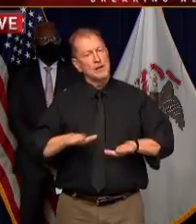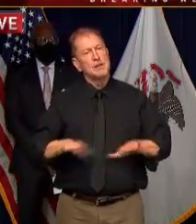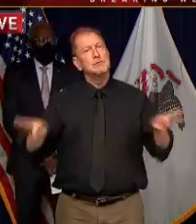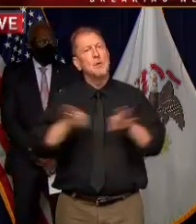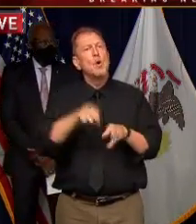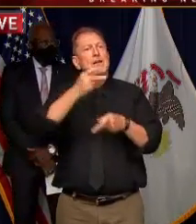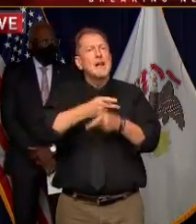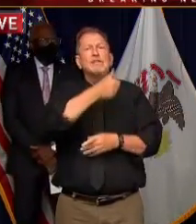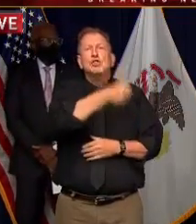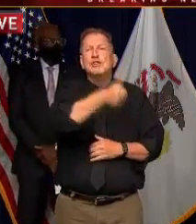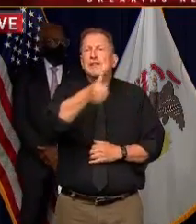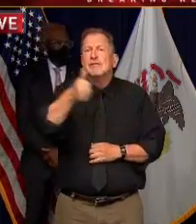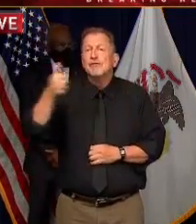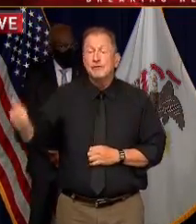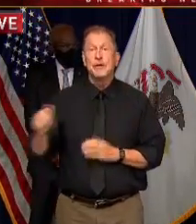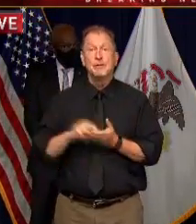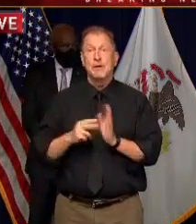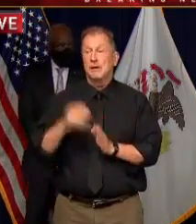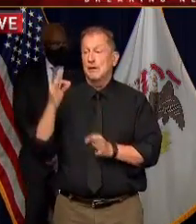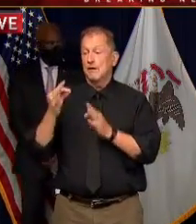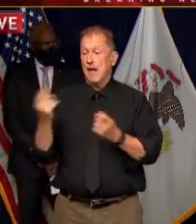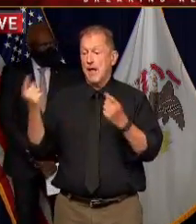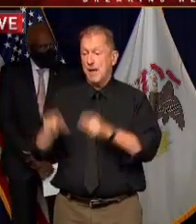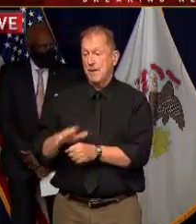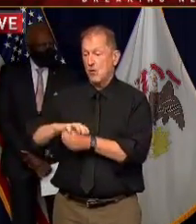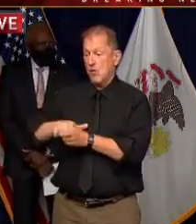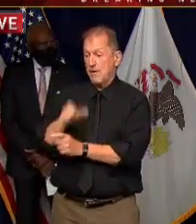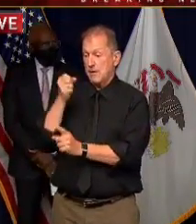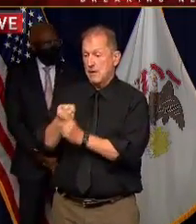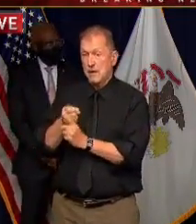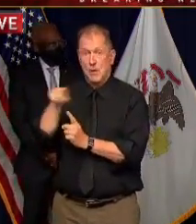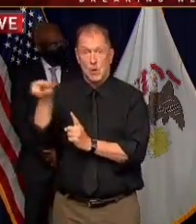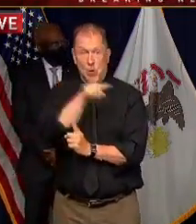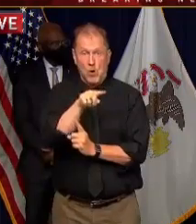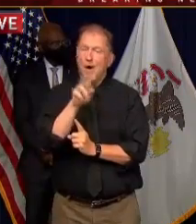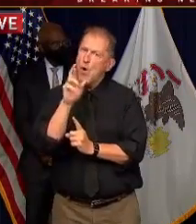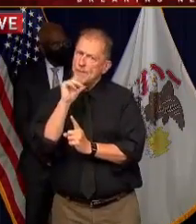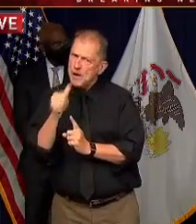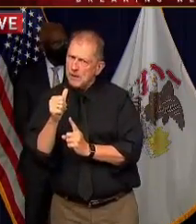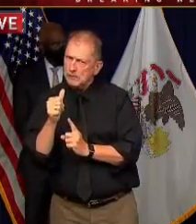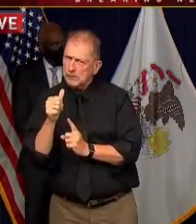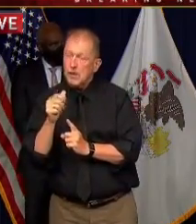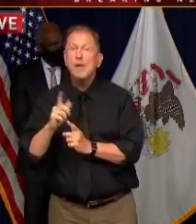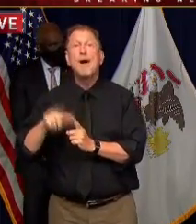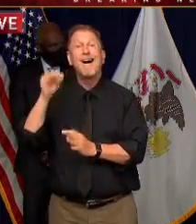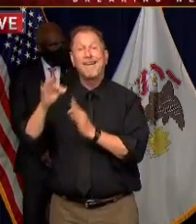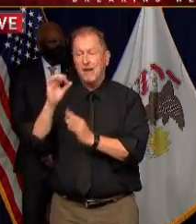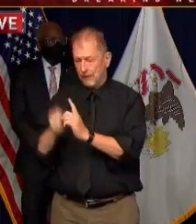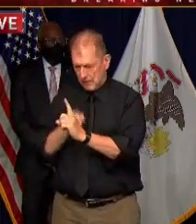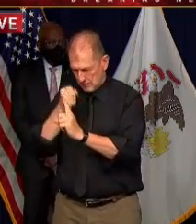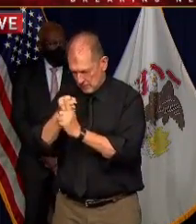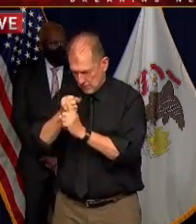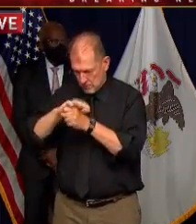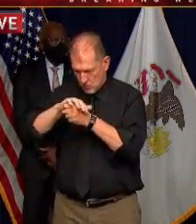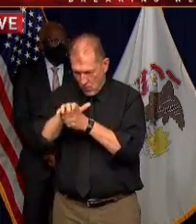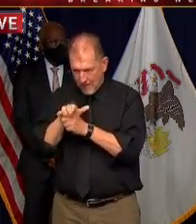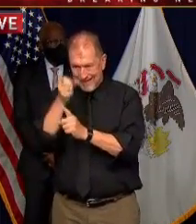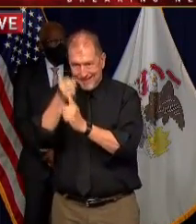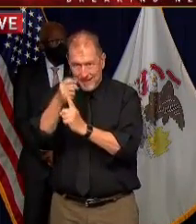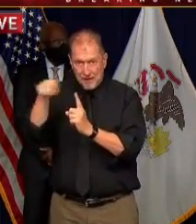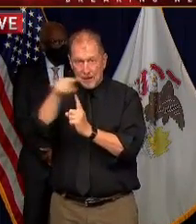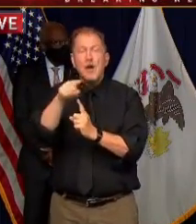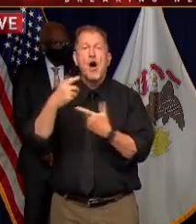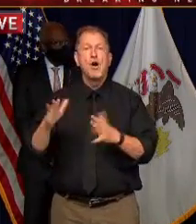you so that if covet strikes and I pray that it doesn't strike you you're your best you will be there to fight